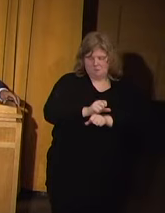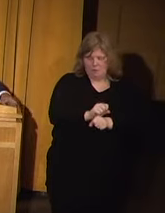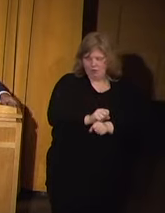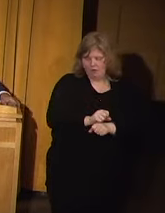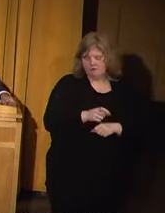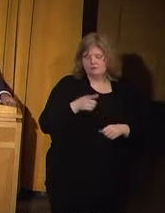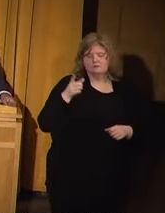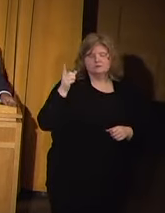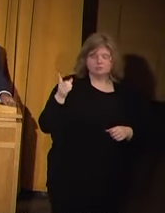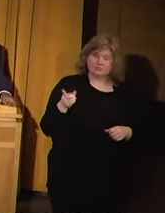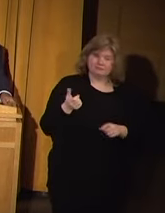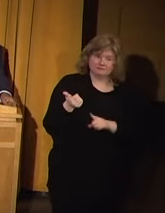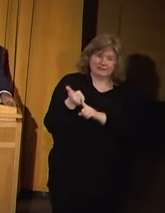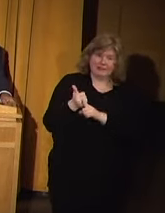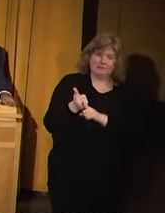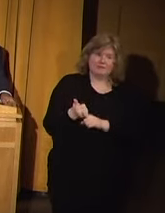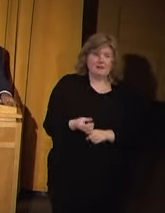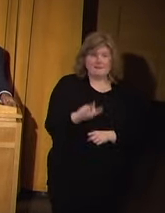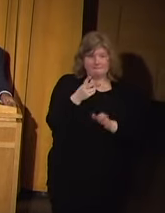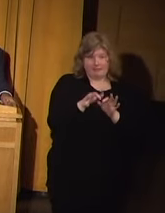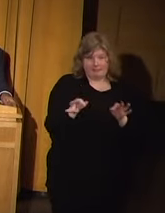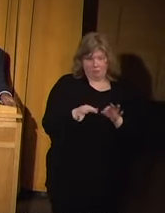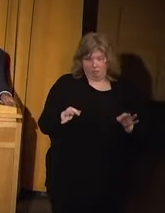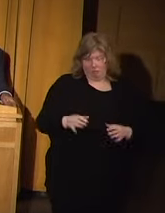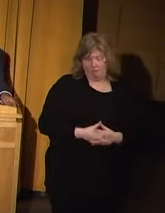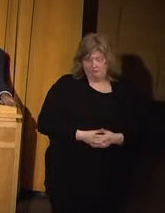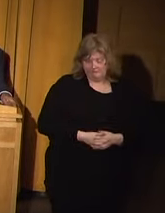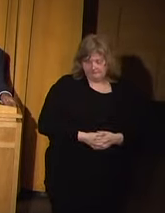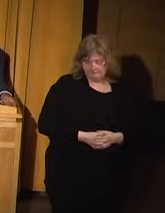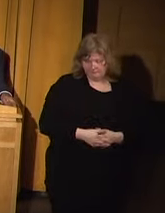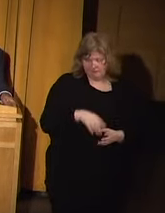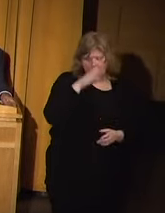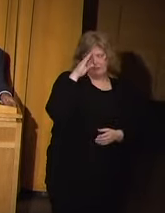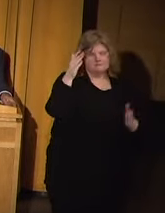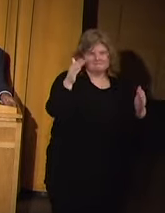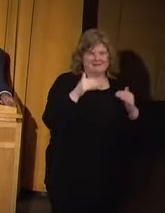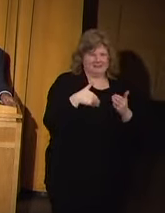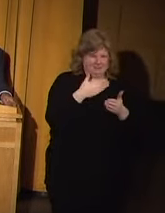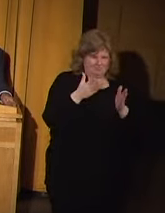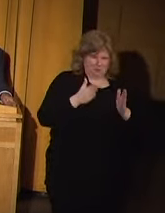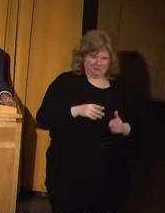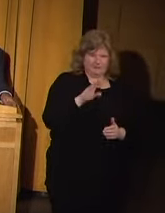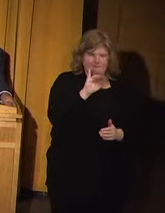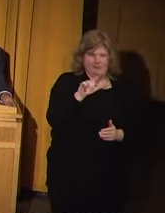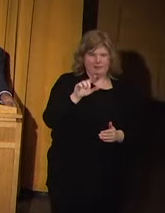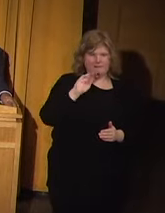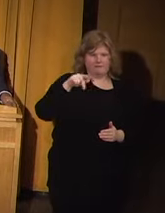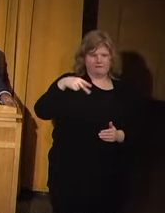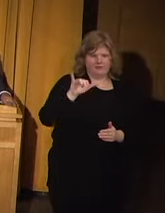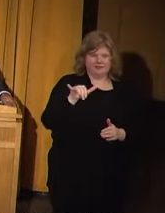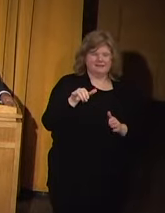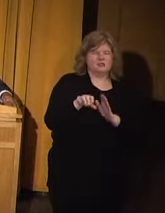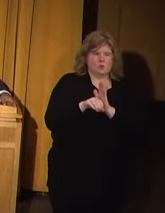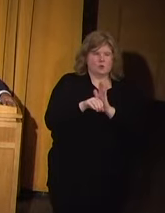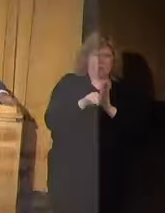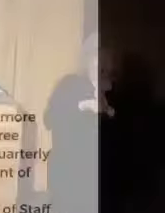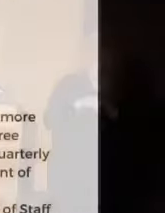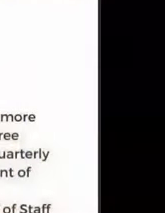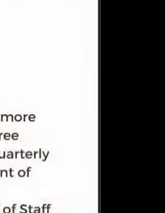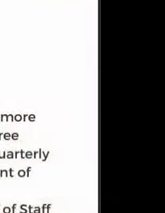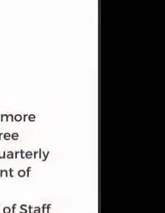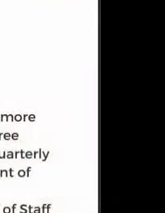and she is bilingual, bilingual. Bill Murphy. Bill Murphy is also part of our New Orleans monitoring team.